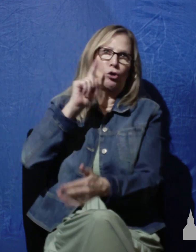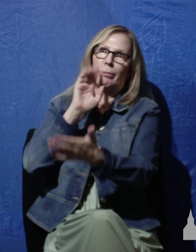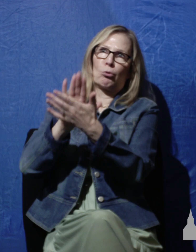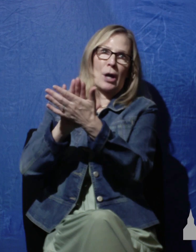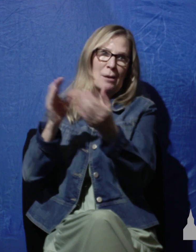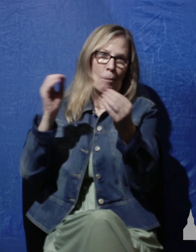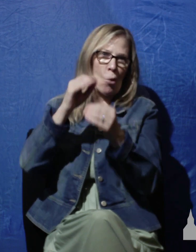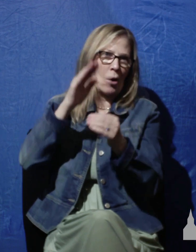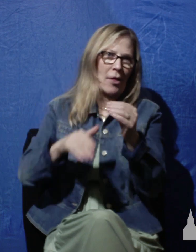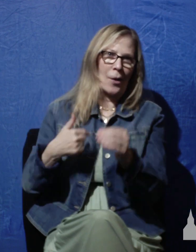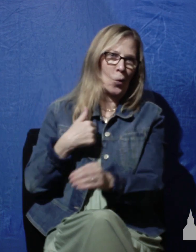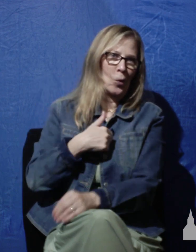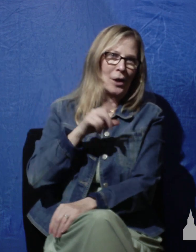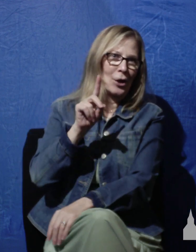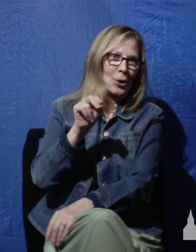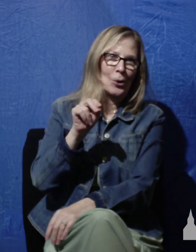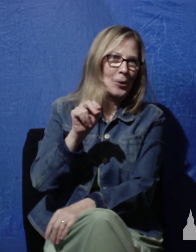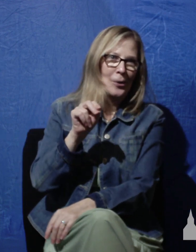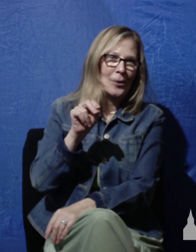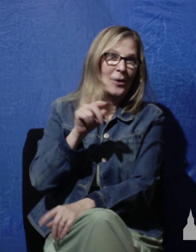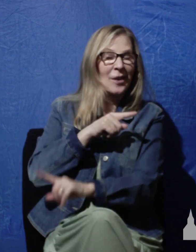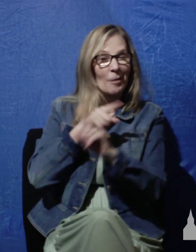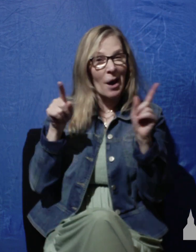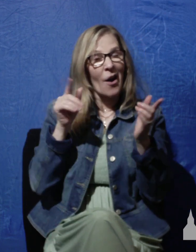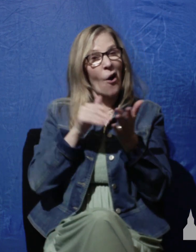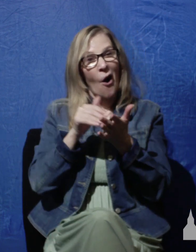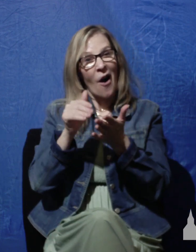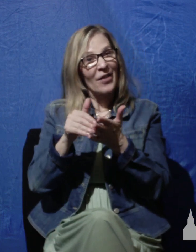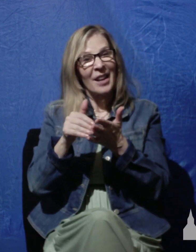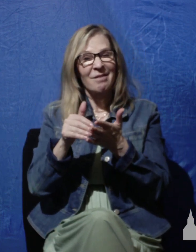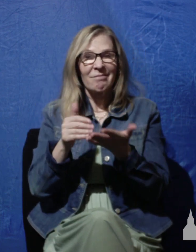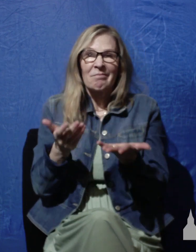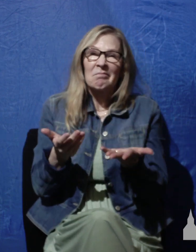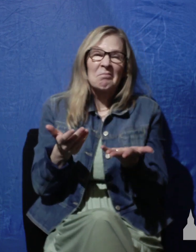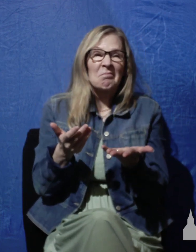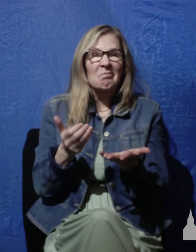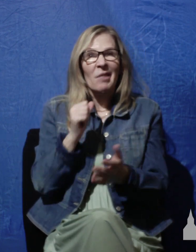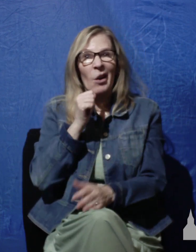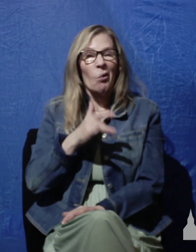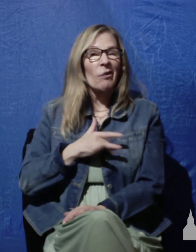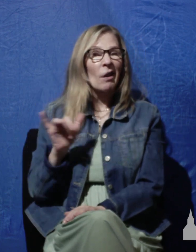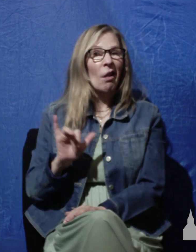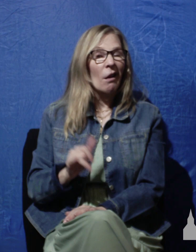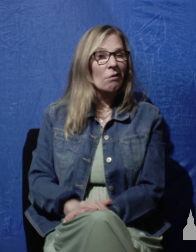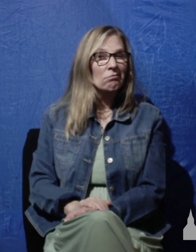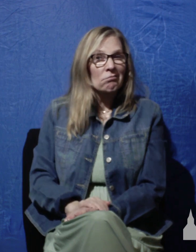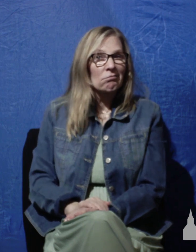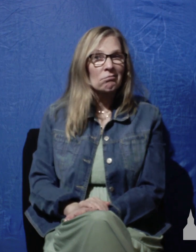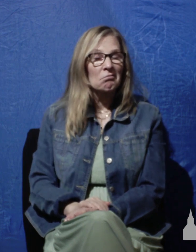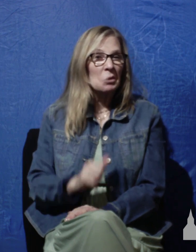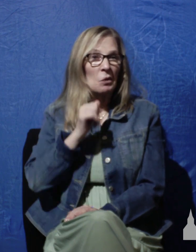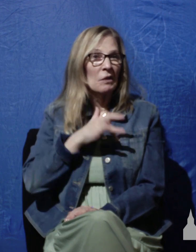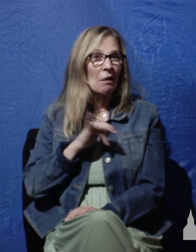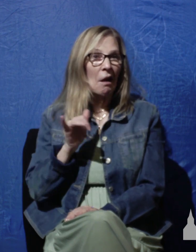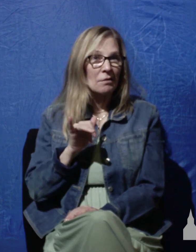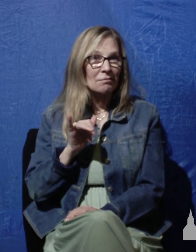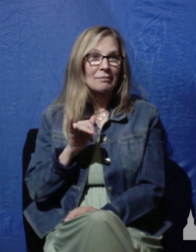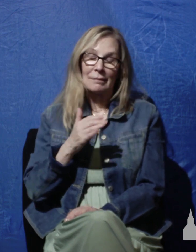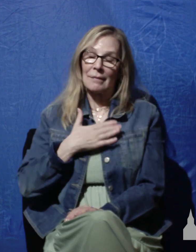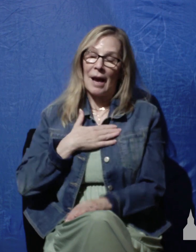but so often, it comes down to the fact that we just don't feel like praising him. In our struggles with the challenges